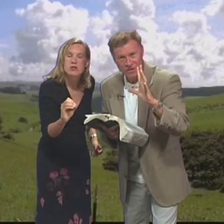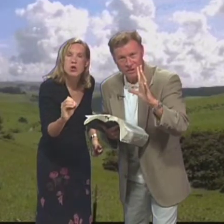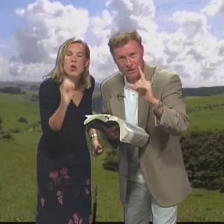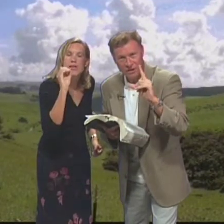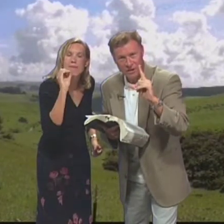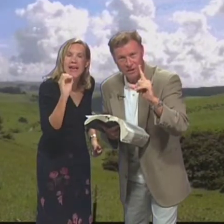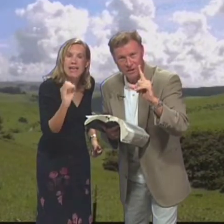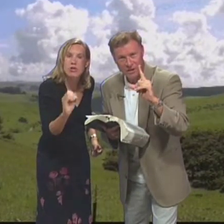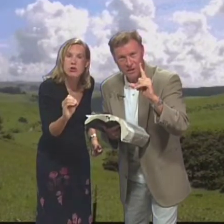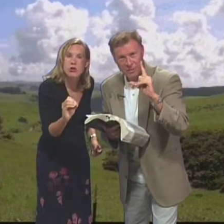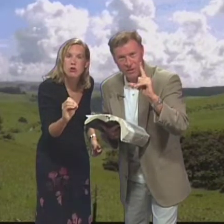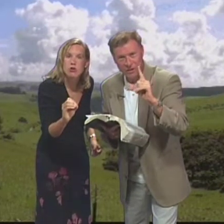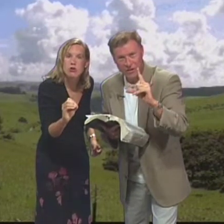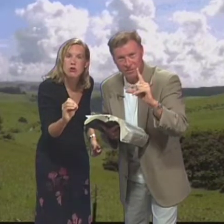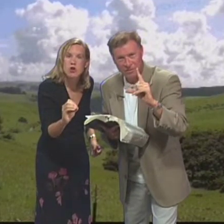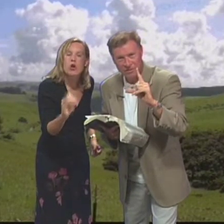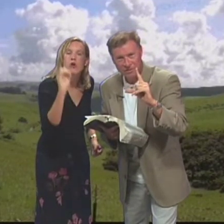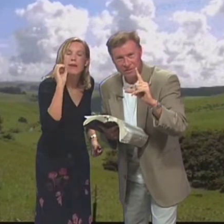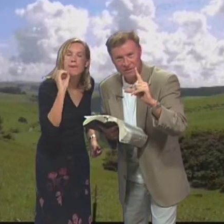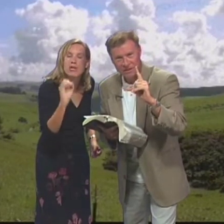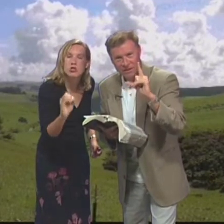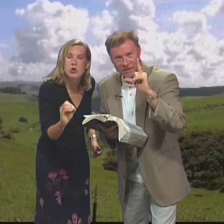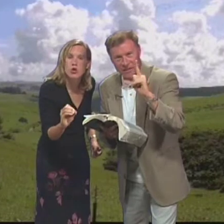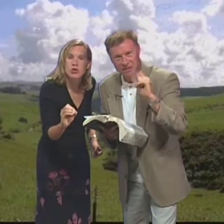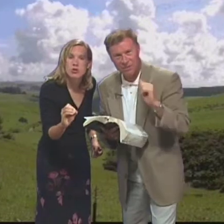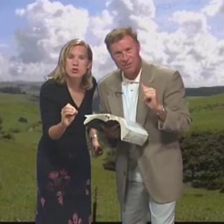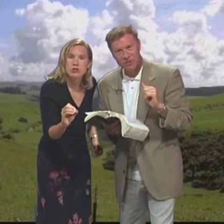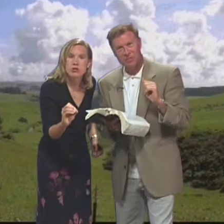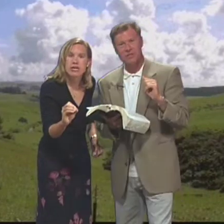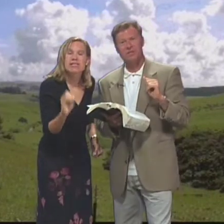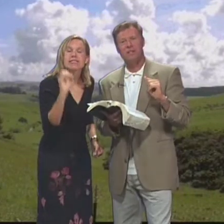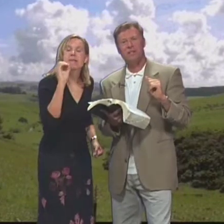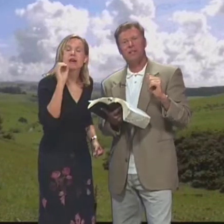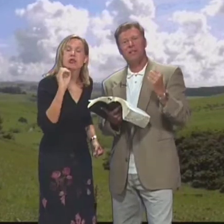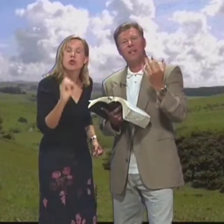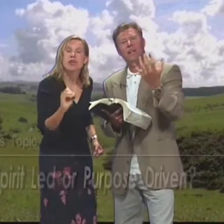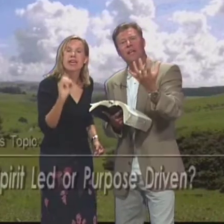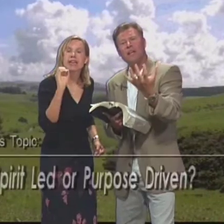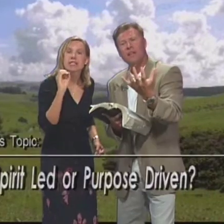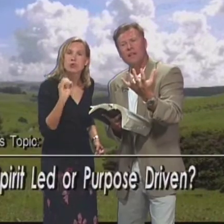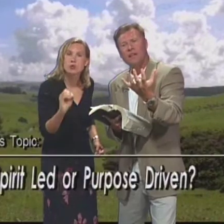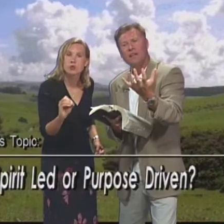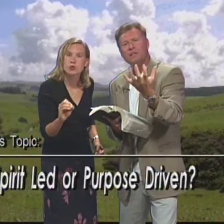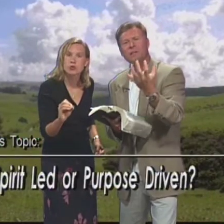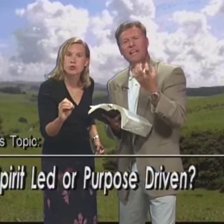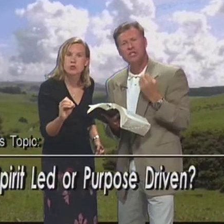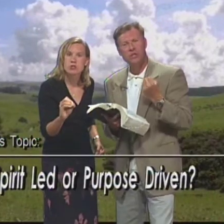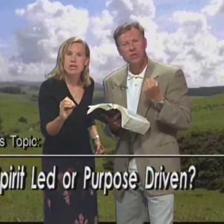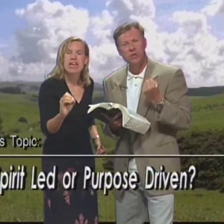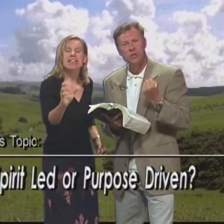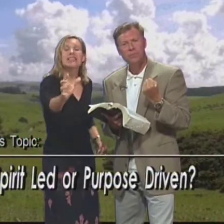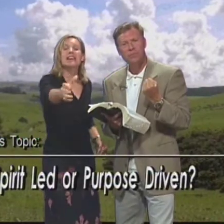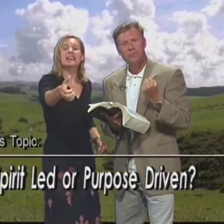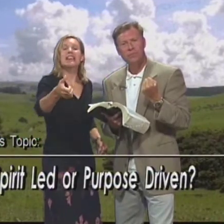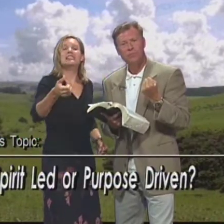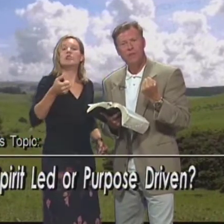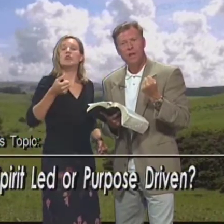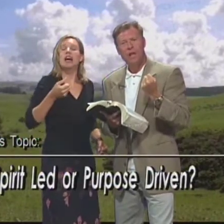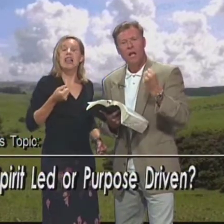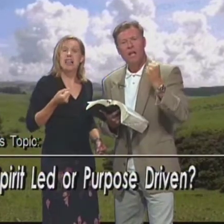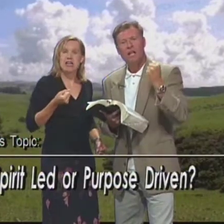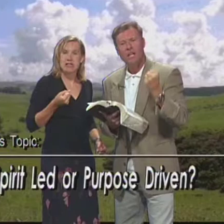the master Con el maestro With the shepherd Con el pastor That shepherds Jesus Y ese pastor Es Jesús It's relational Es